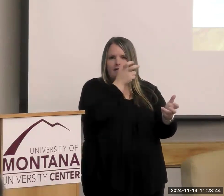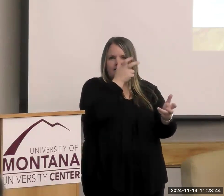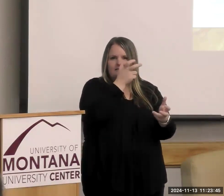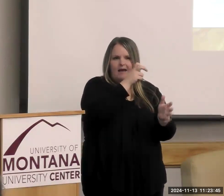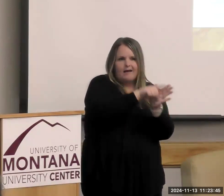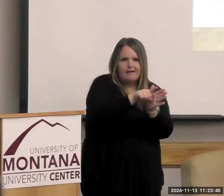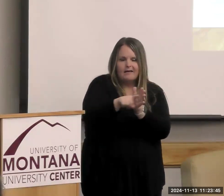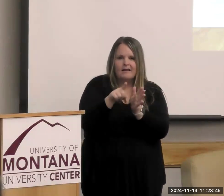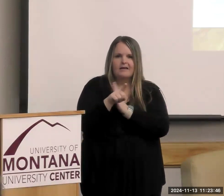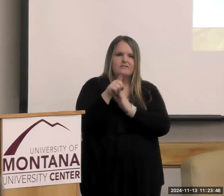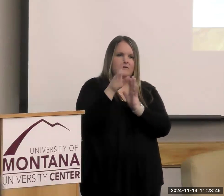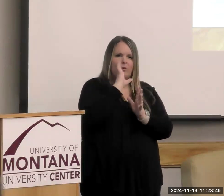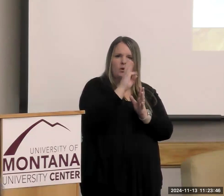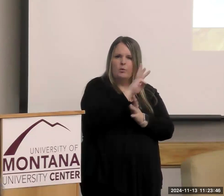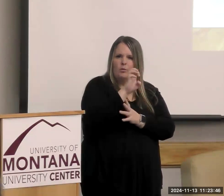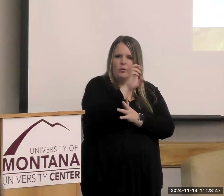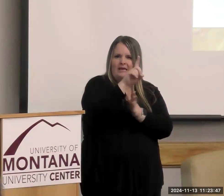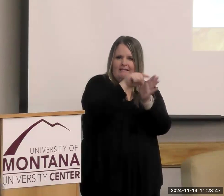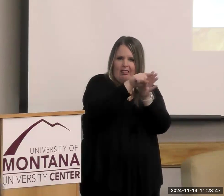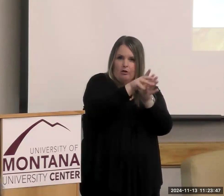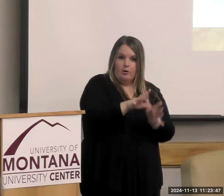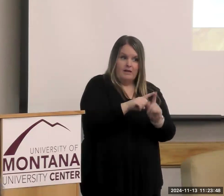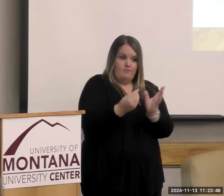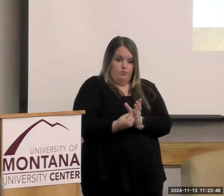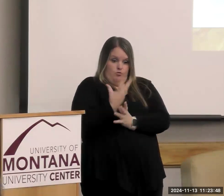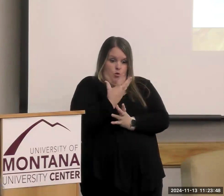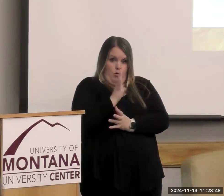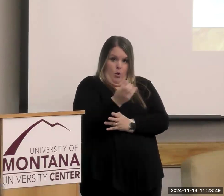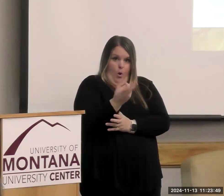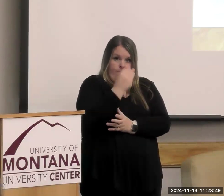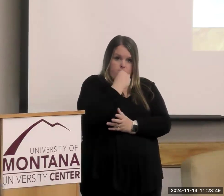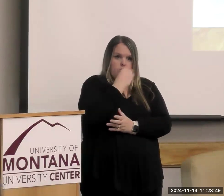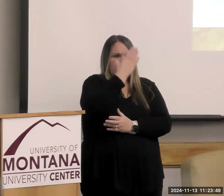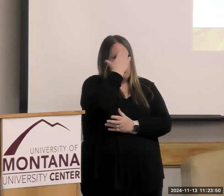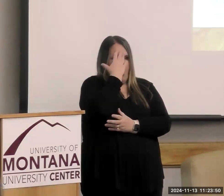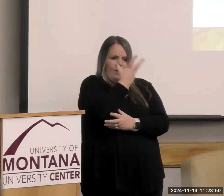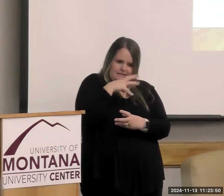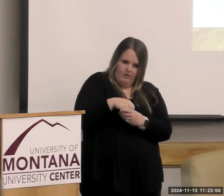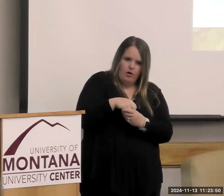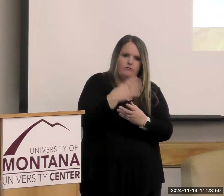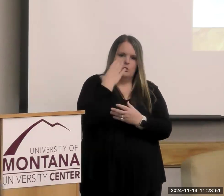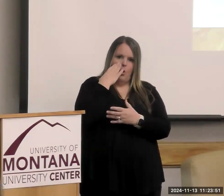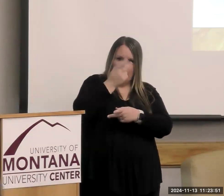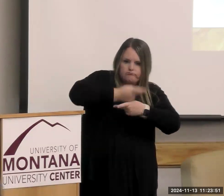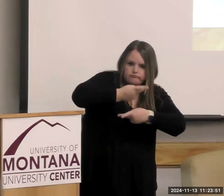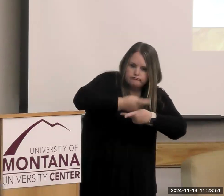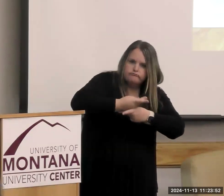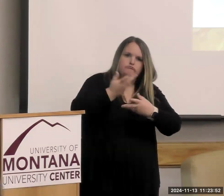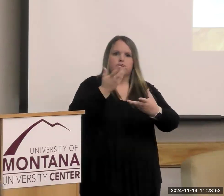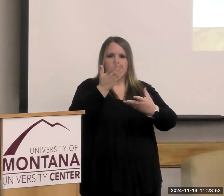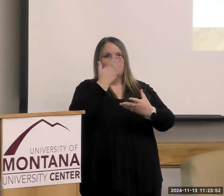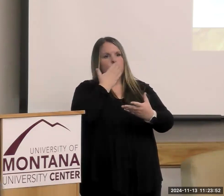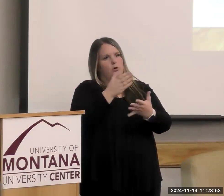preservatives. But if you buy it, if you grow your own food, you know what's in it. So you'll have opportunities for health. Second grouping